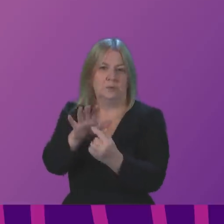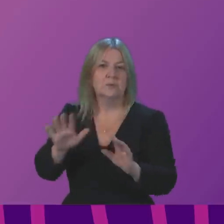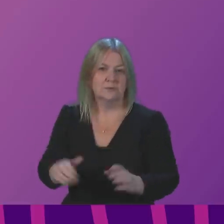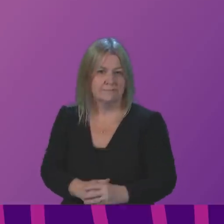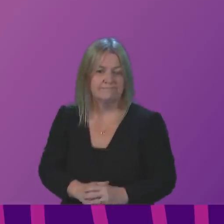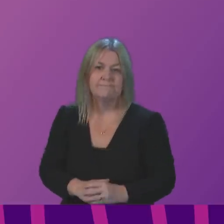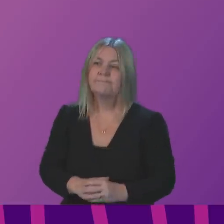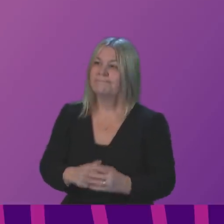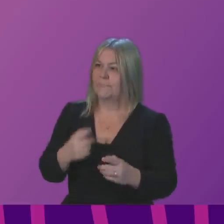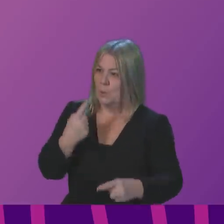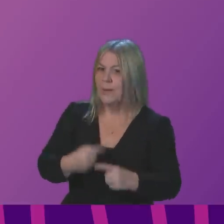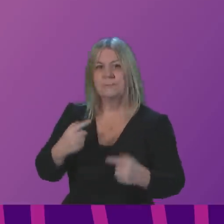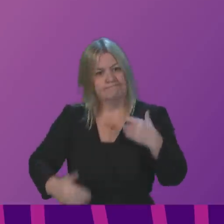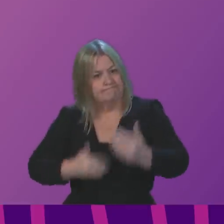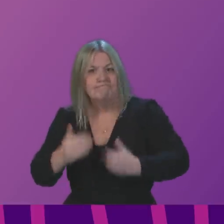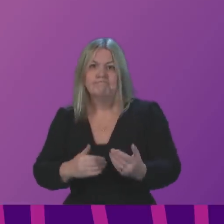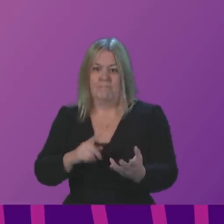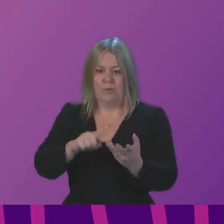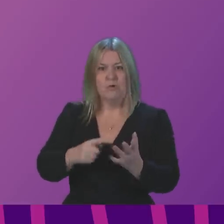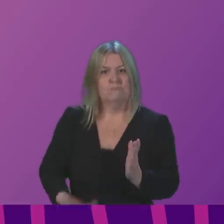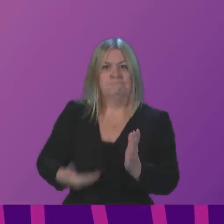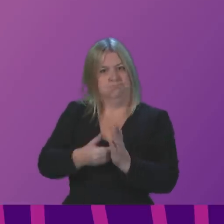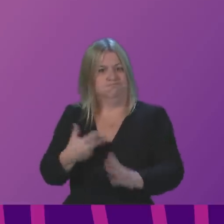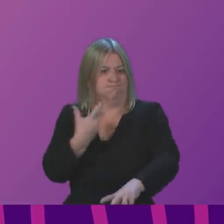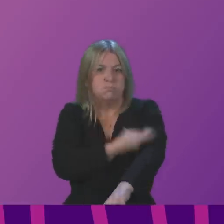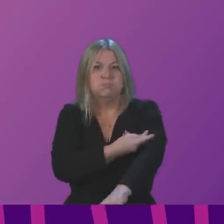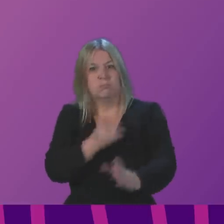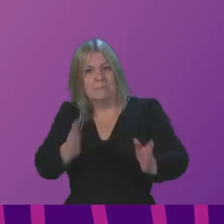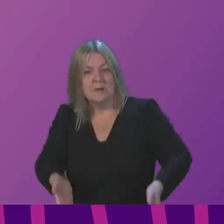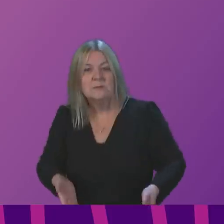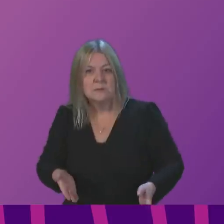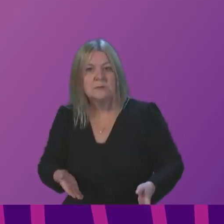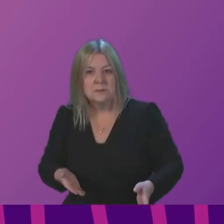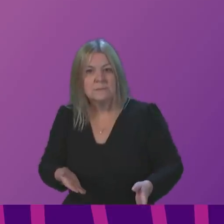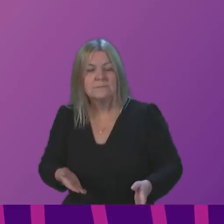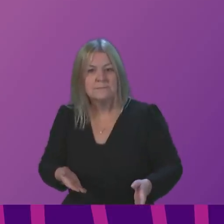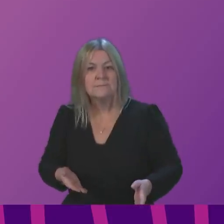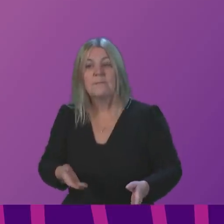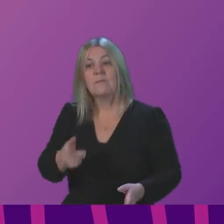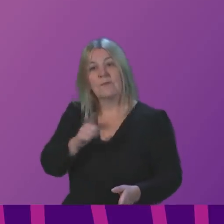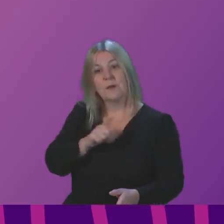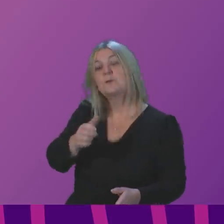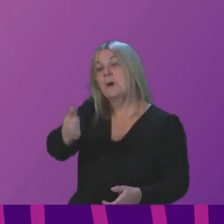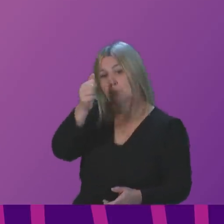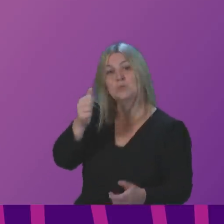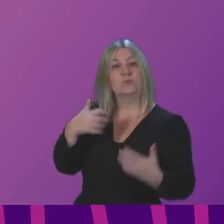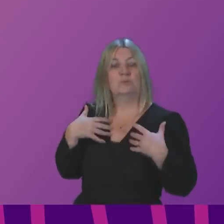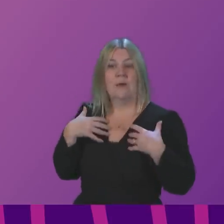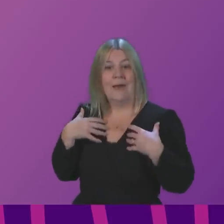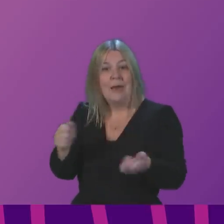keep the pace and pick up the pace of this vaccination programme. That's why we consider the health secretary speaking to health boards